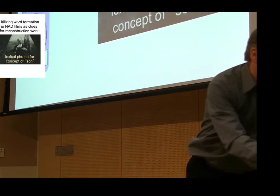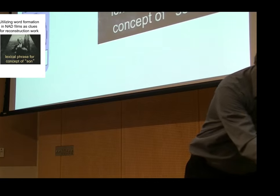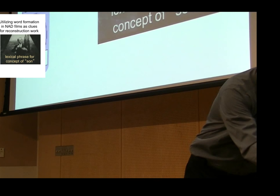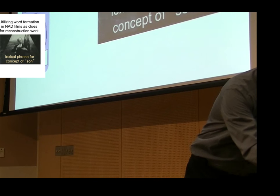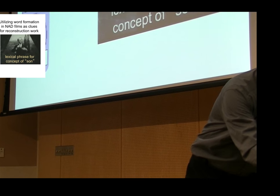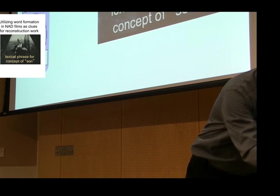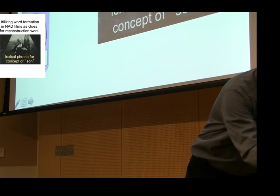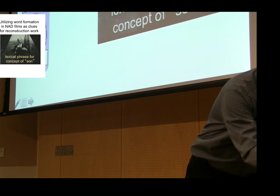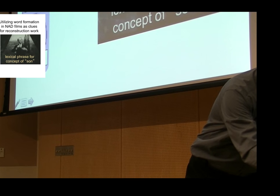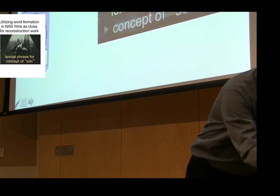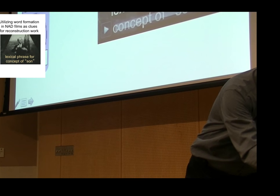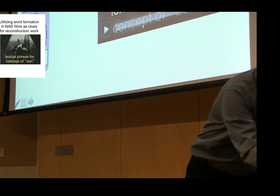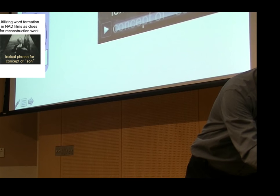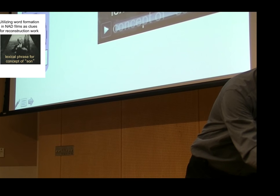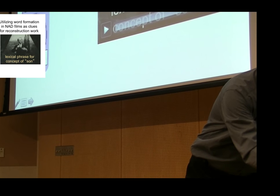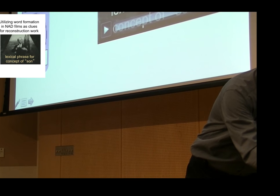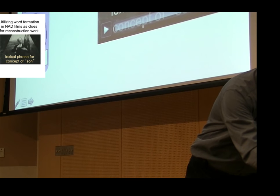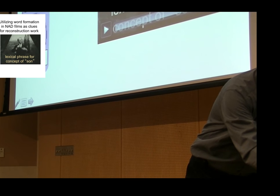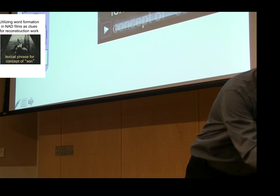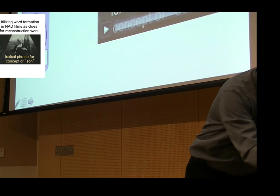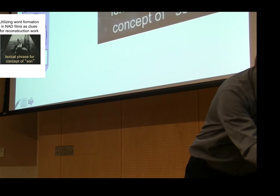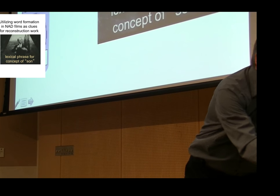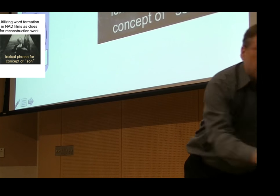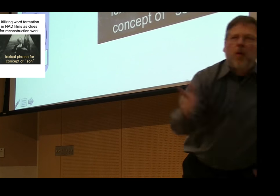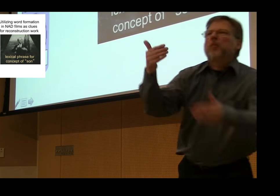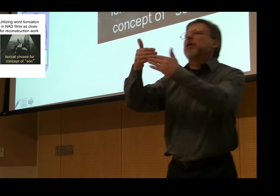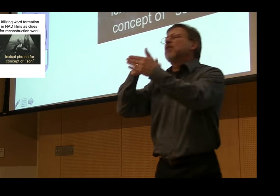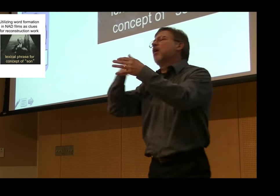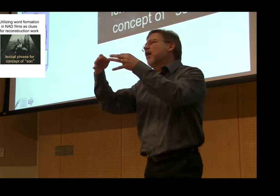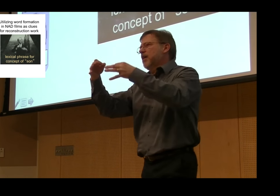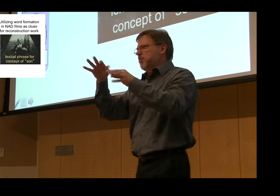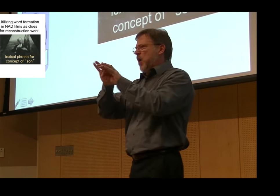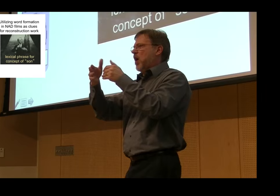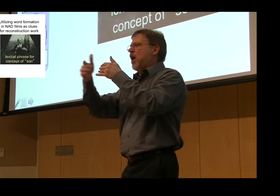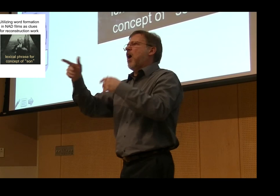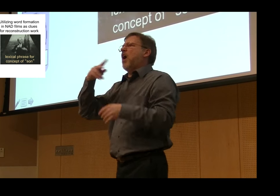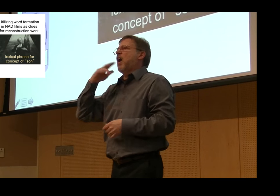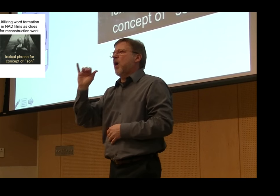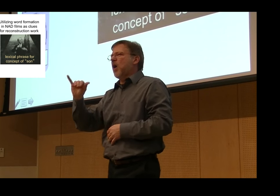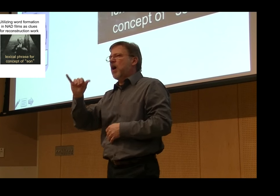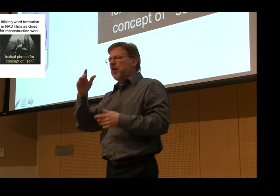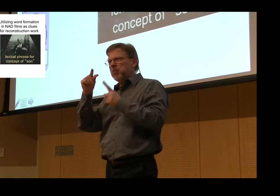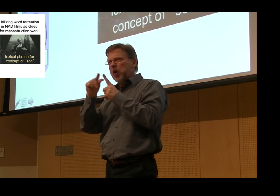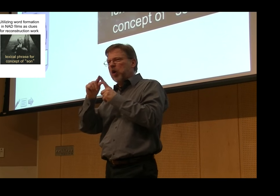the early ASL films. watch Edward Minor Gallaudet signing son. Before I do this,